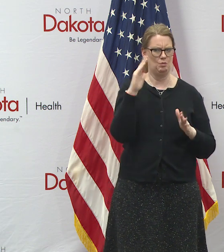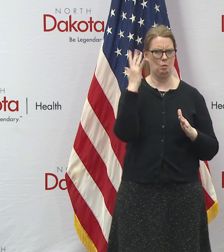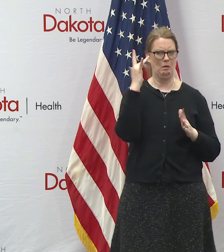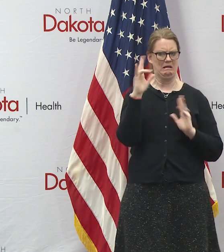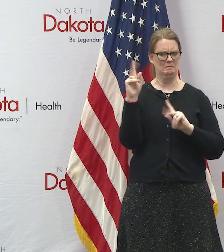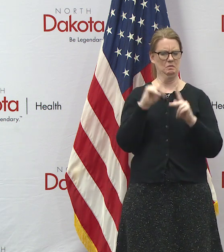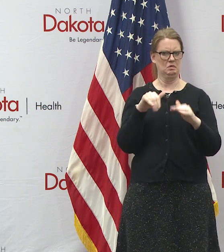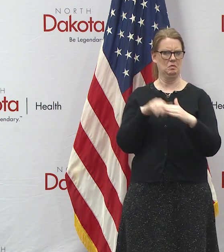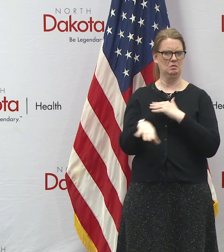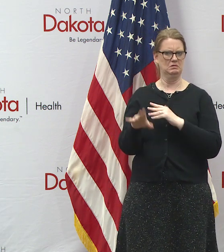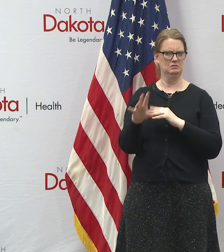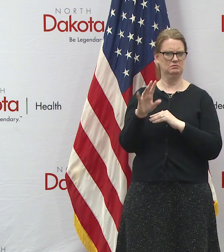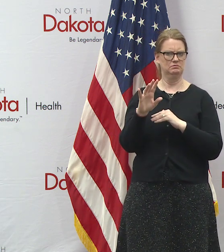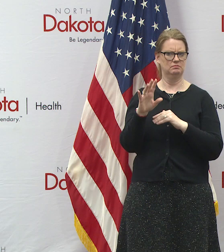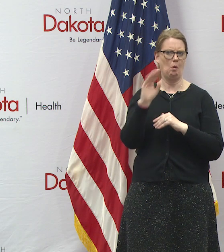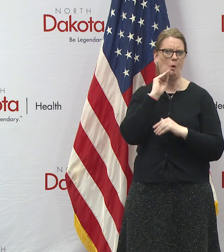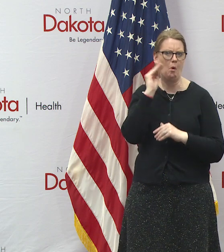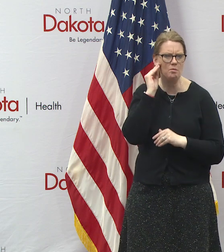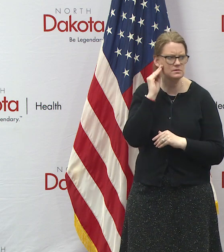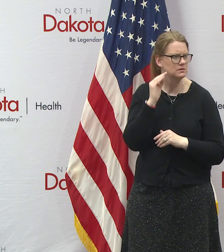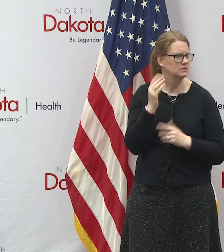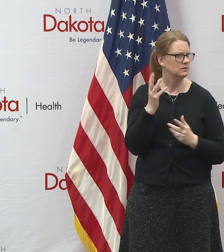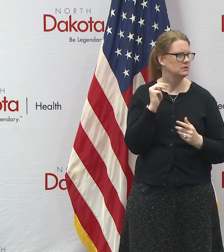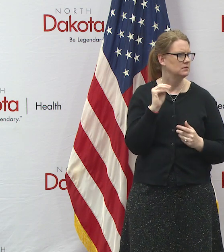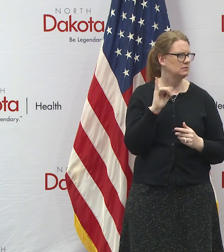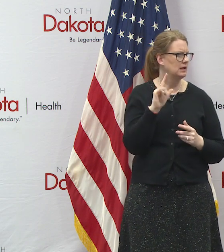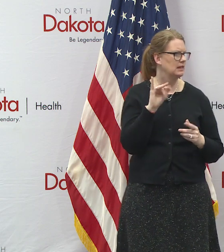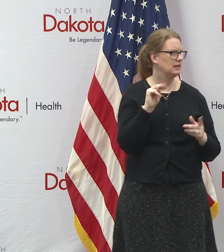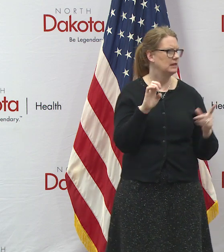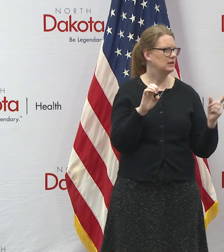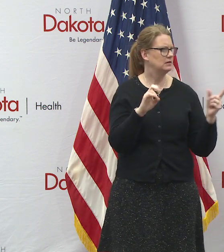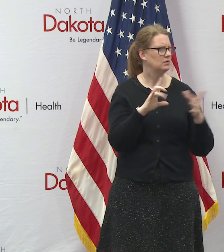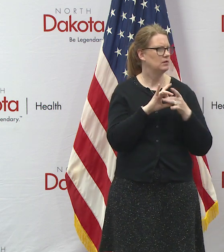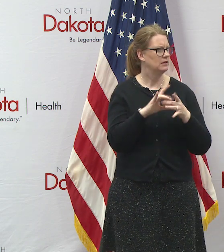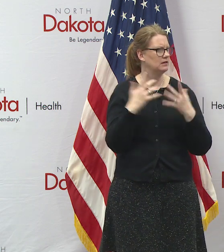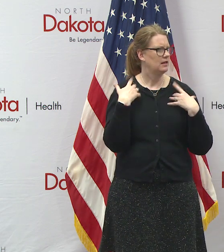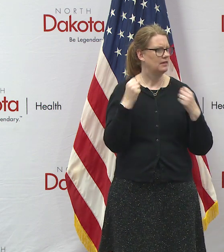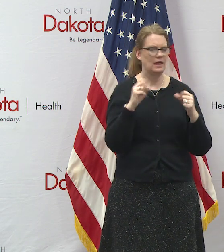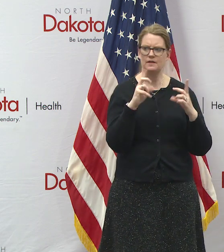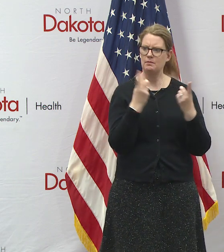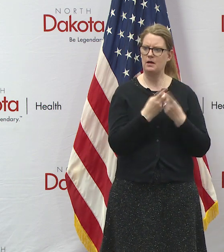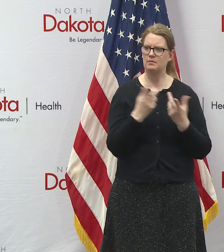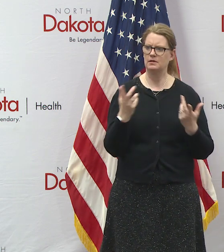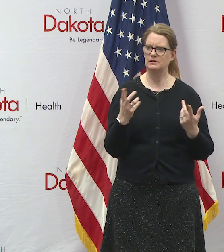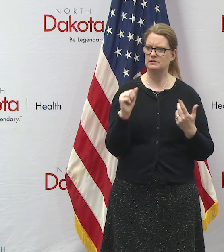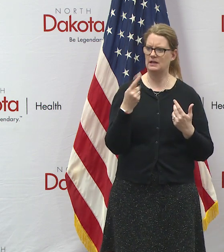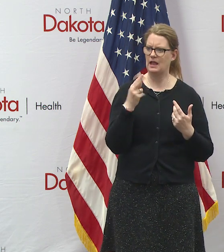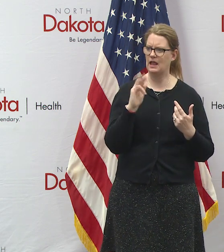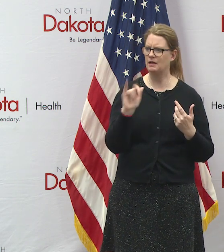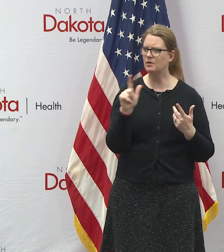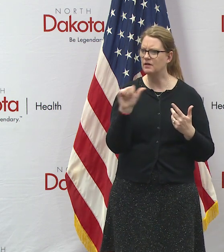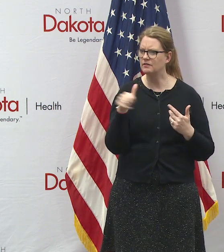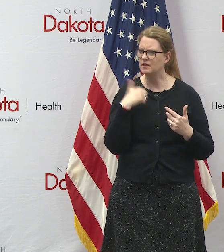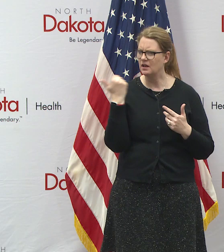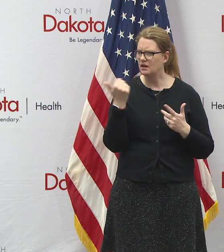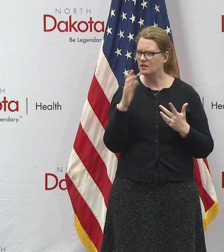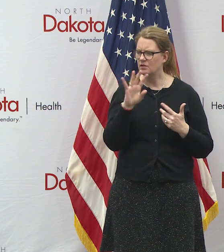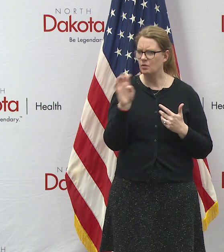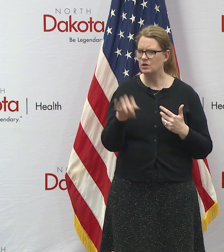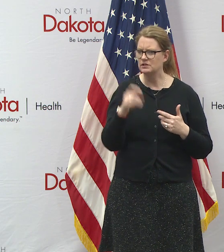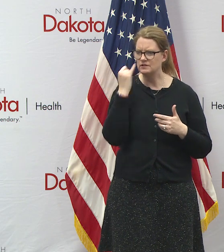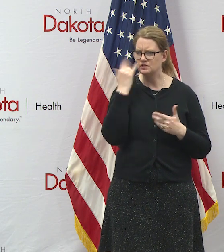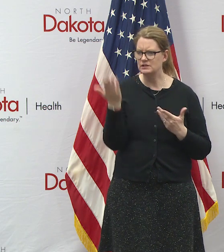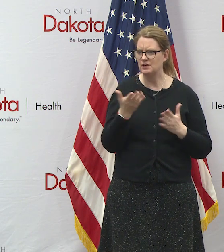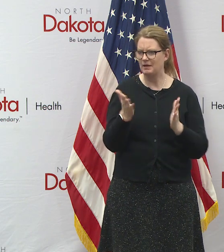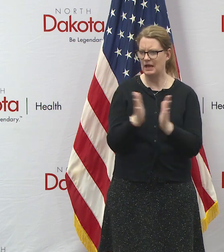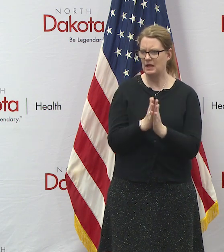into people's homes but uh maybe my lynn's got if that relates to the health department or is there anything does april have any other drill down on if she was here i could